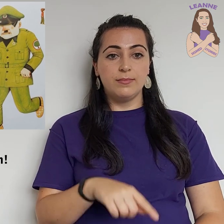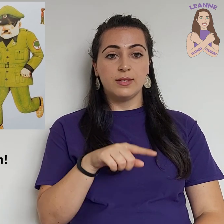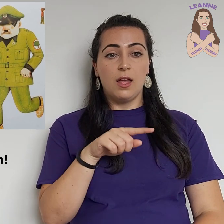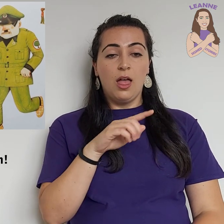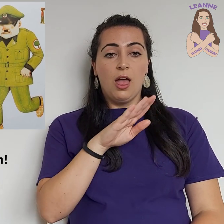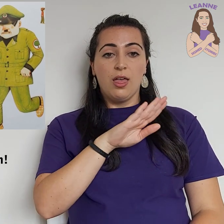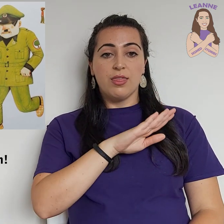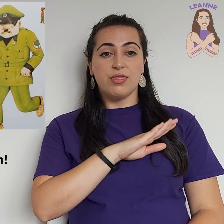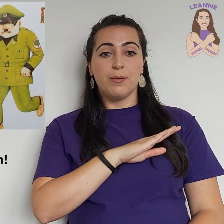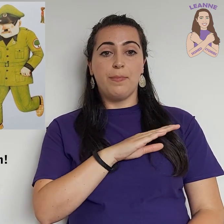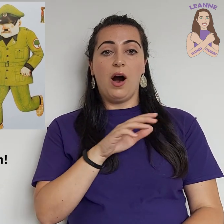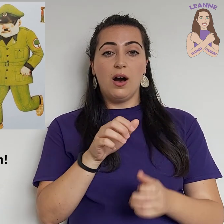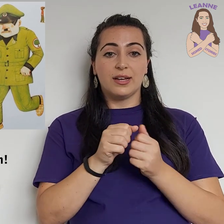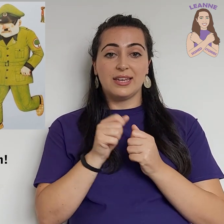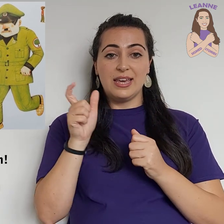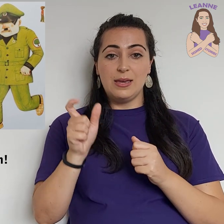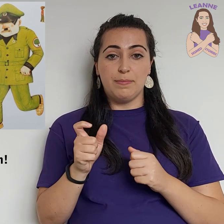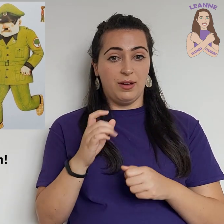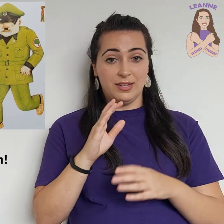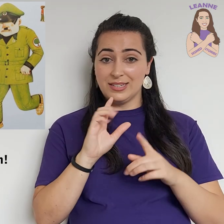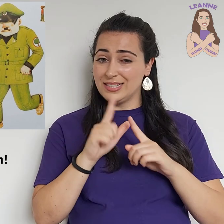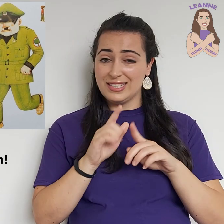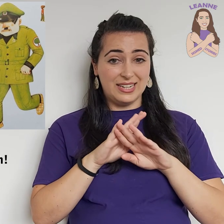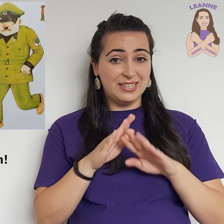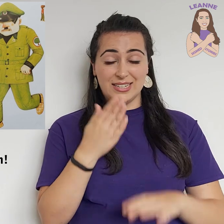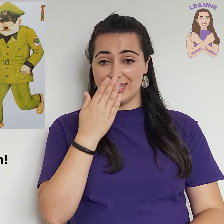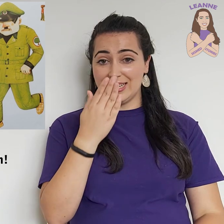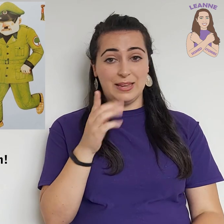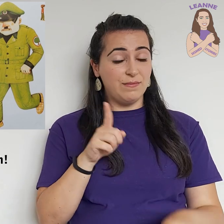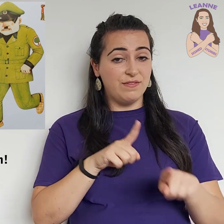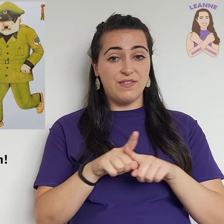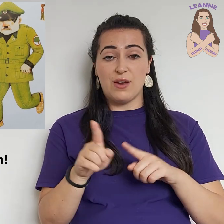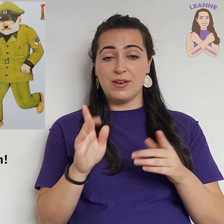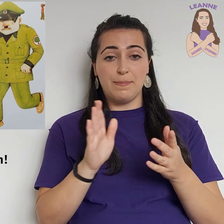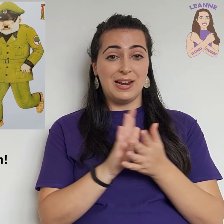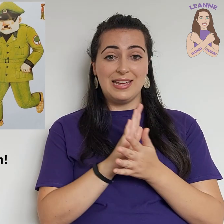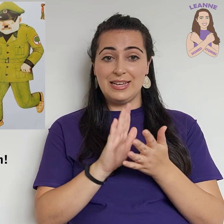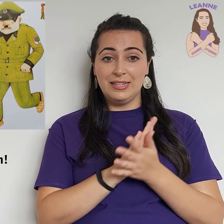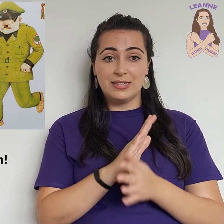The park keeper didn't seem very pleased.